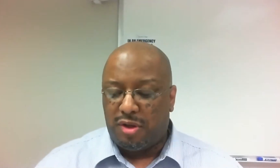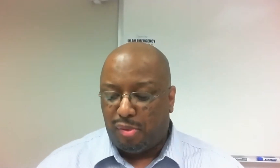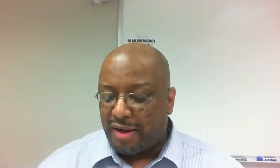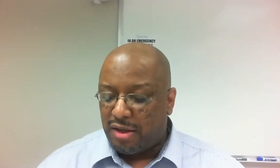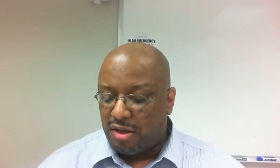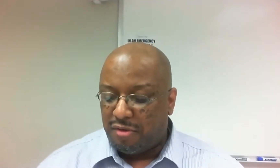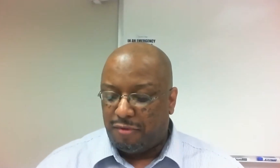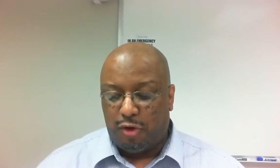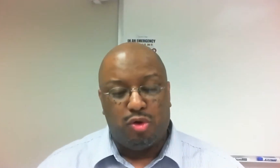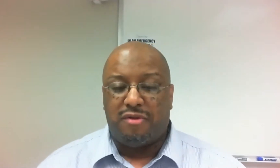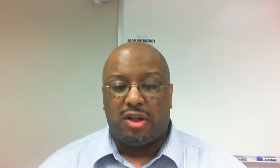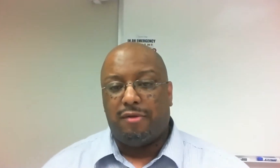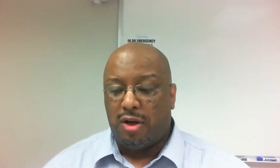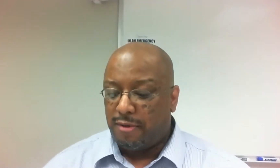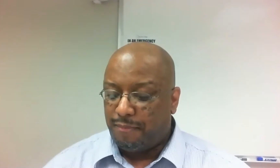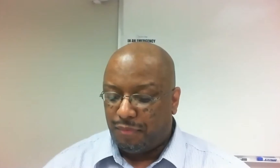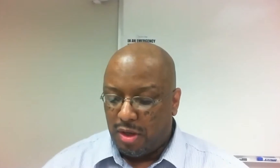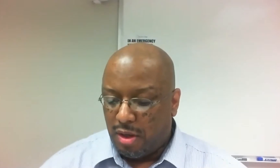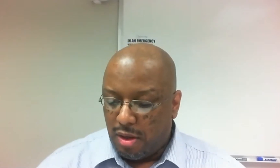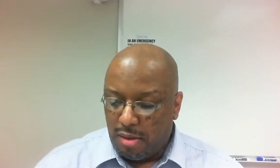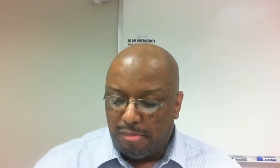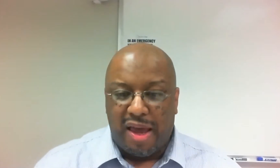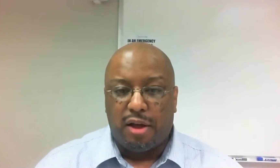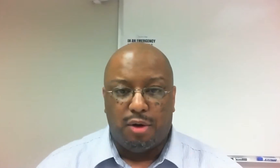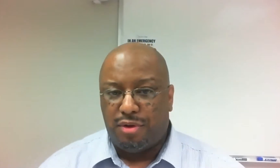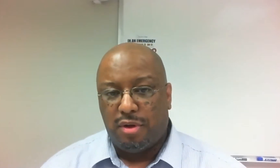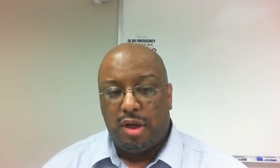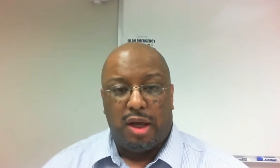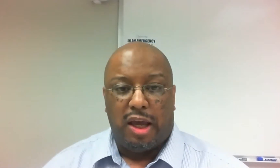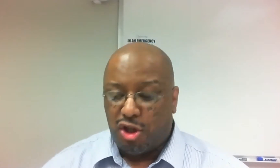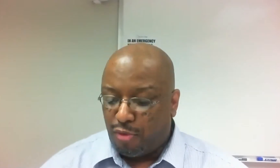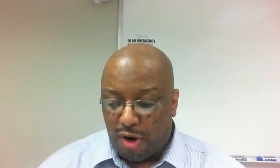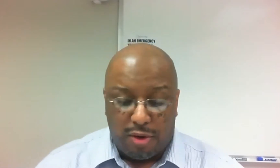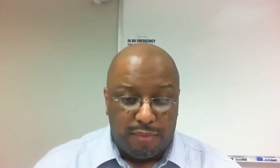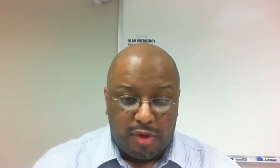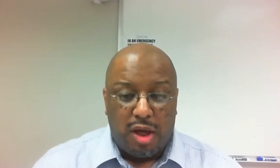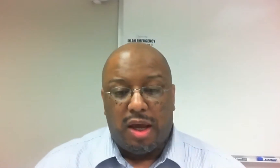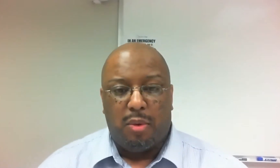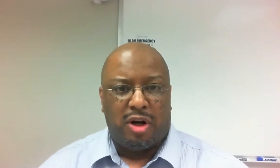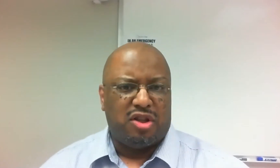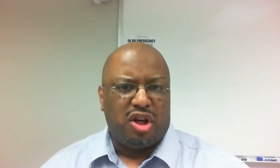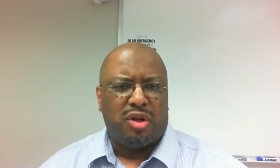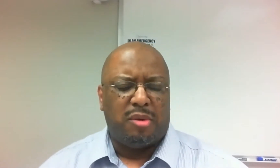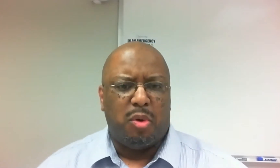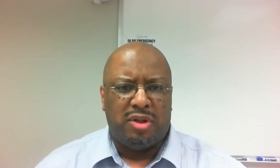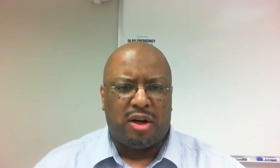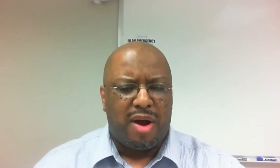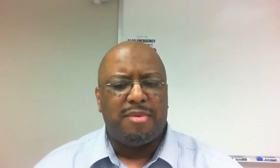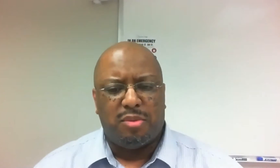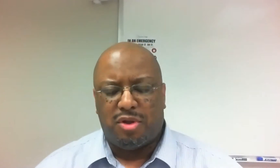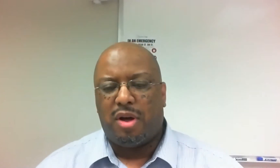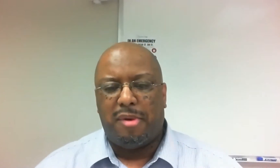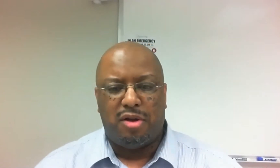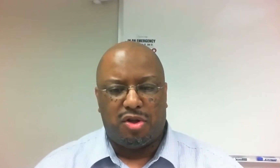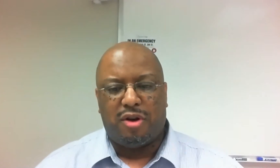its roots in practices of fugitive slave laws, black codes, and Jim Crow. And I wanted to touch on a little bit what Dr.